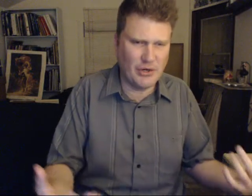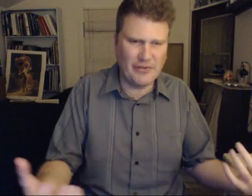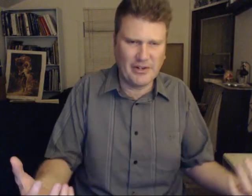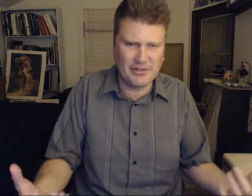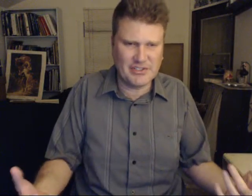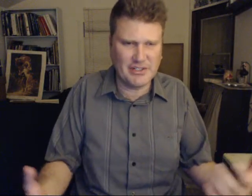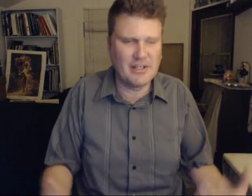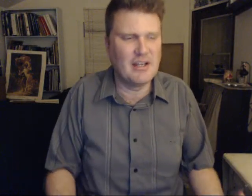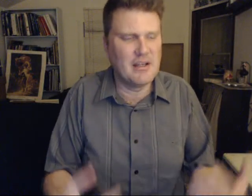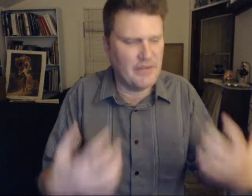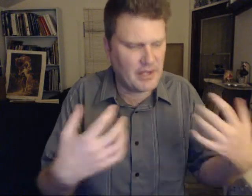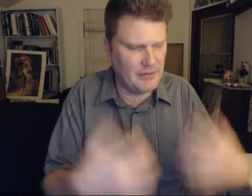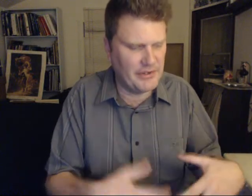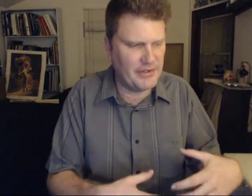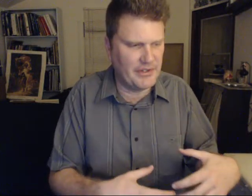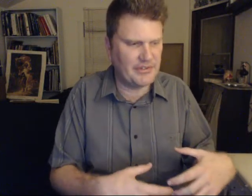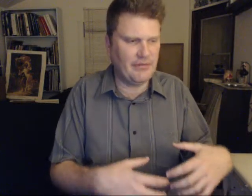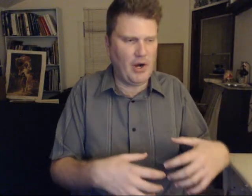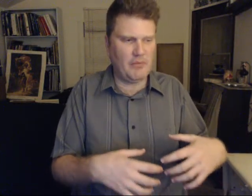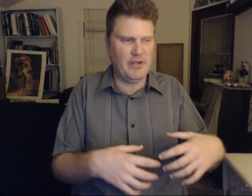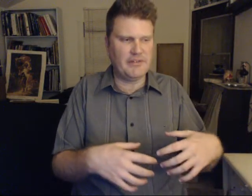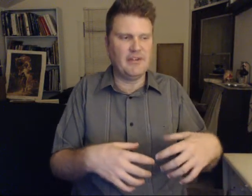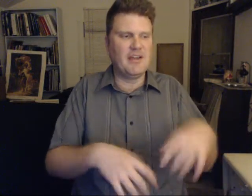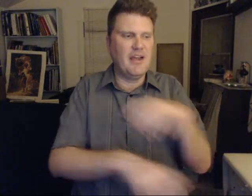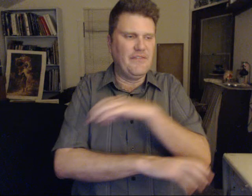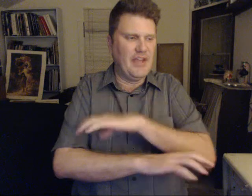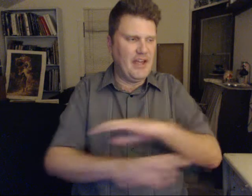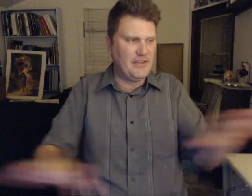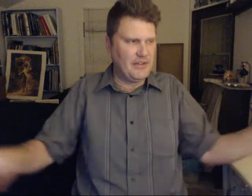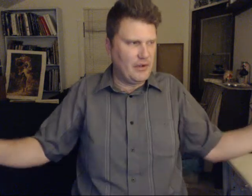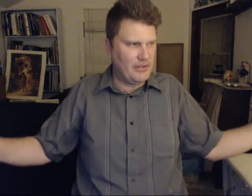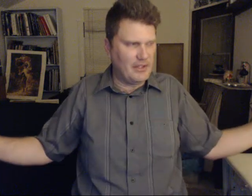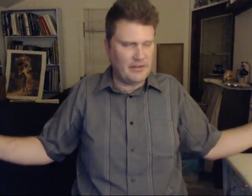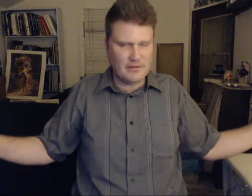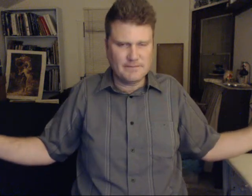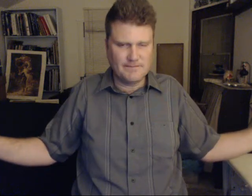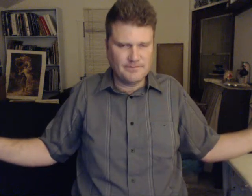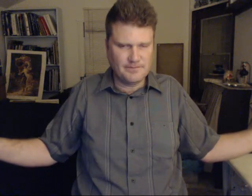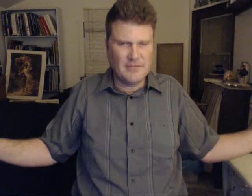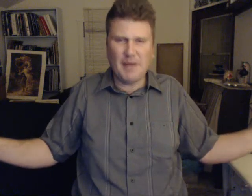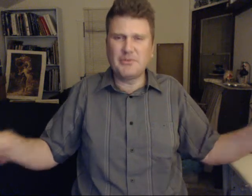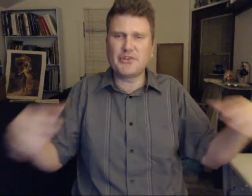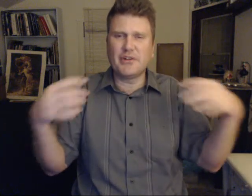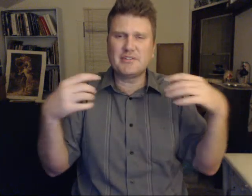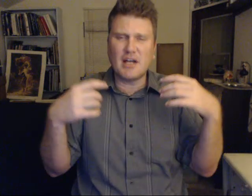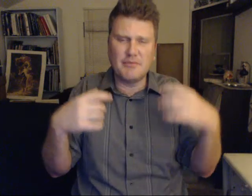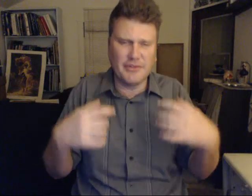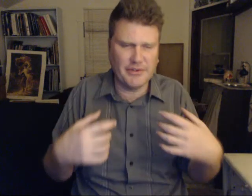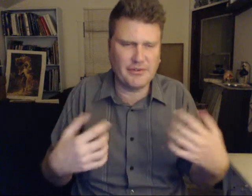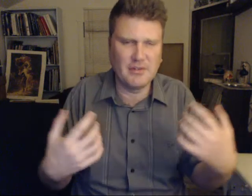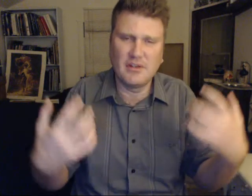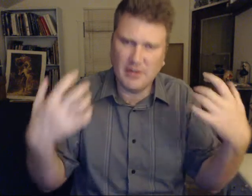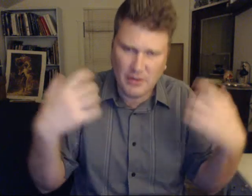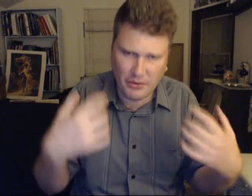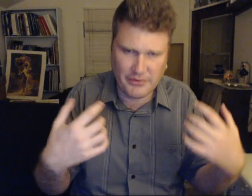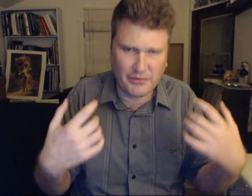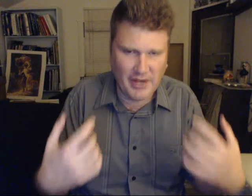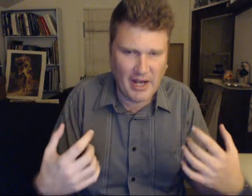of energy. They come into this environment, and they end it all together. Happens all the time in this earth's reality.